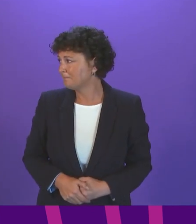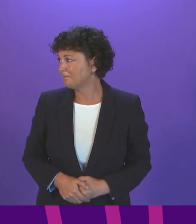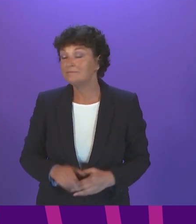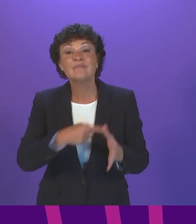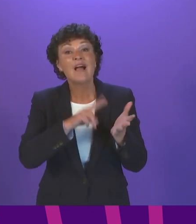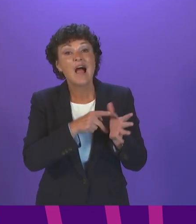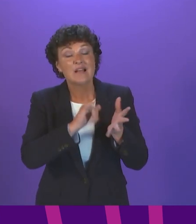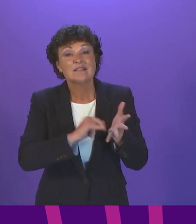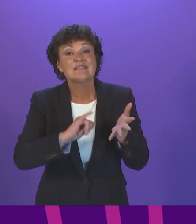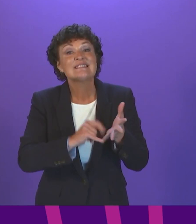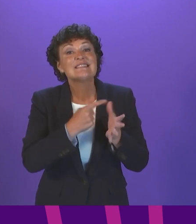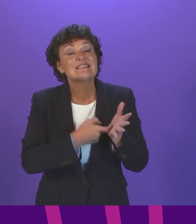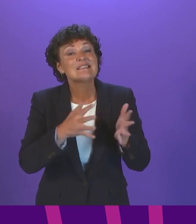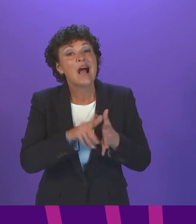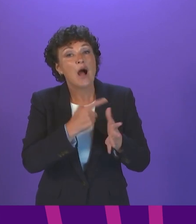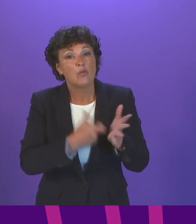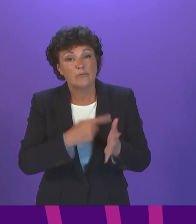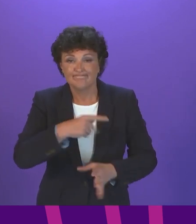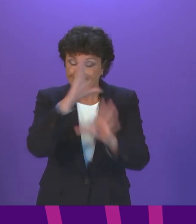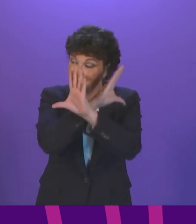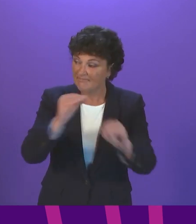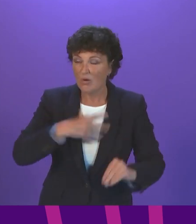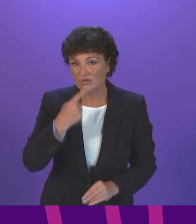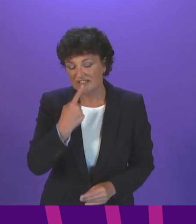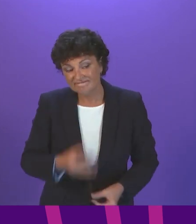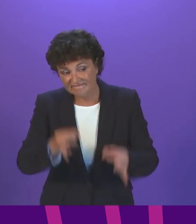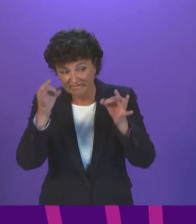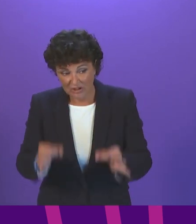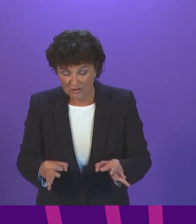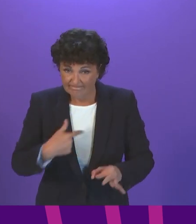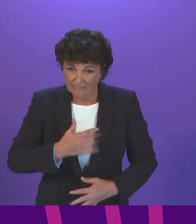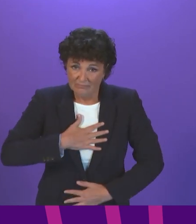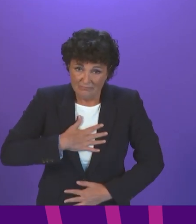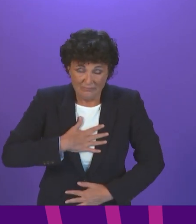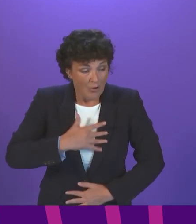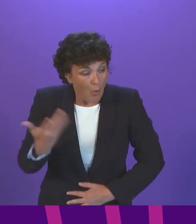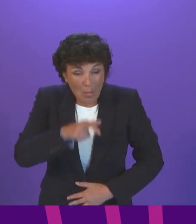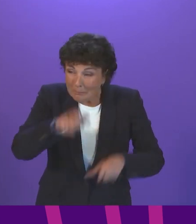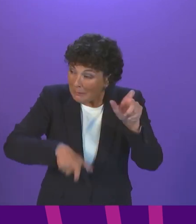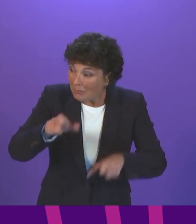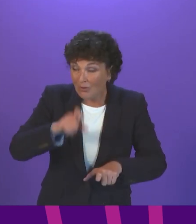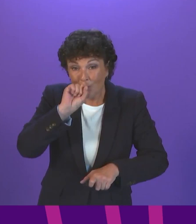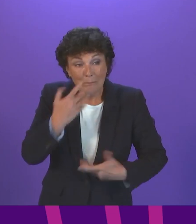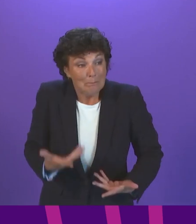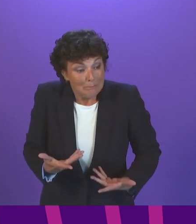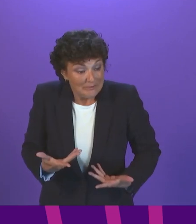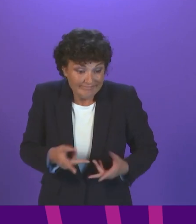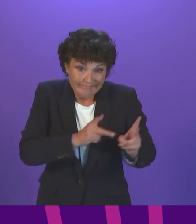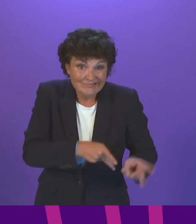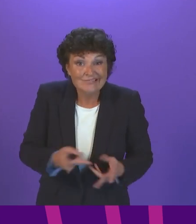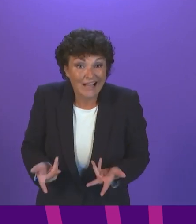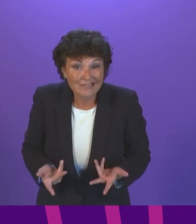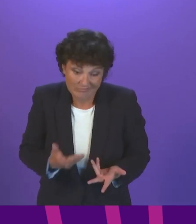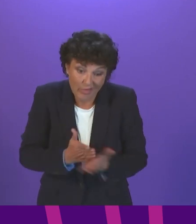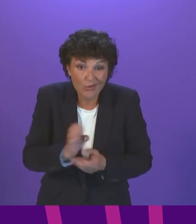Thank you, Presidenting Officer. I place on record my condolences to all those that have lost a loved one to the virus. The 17 deaths in the last 24 hours